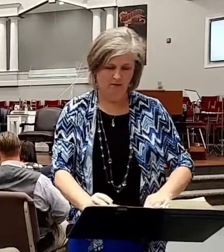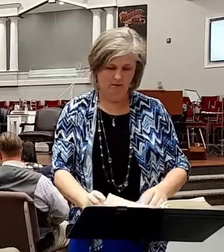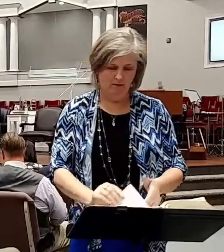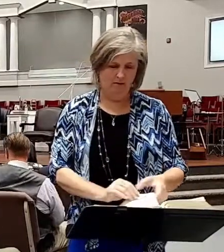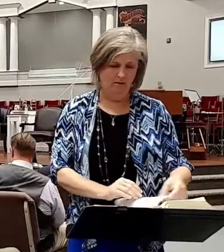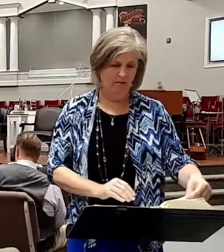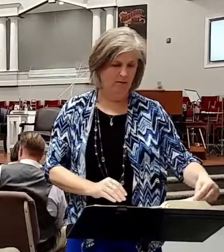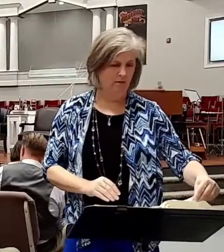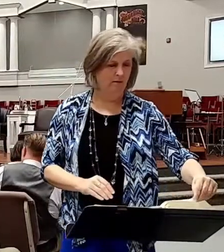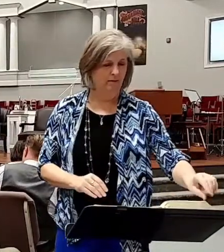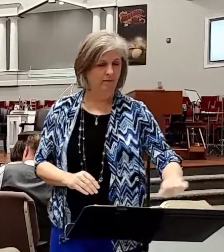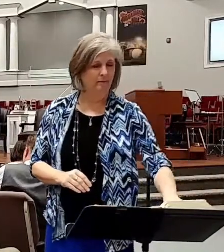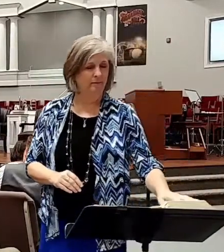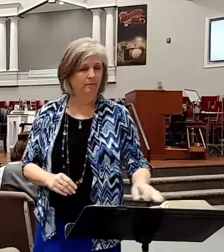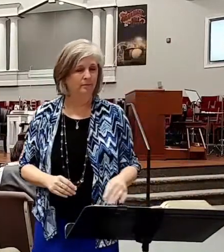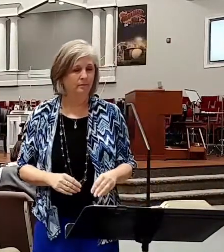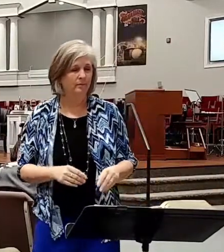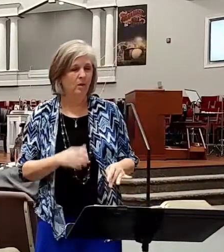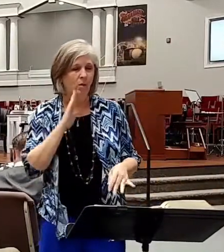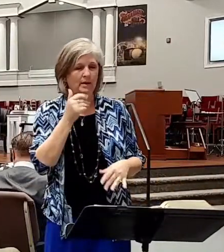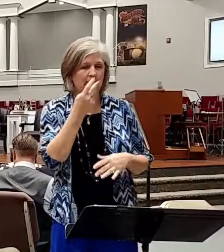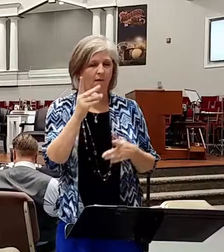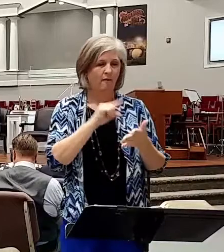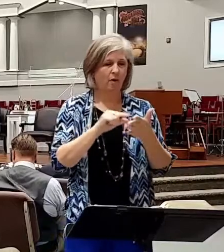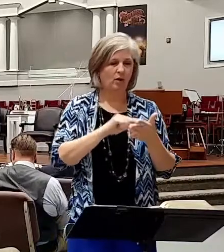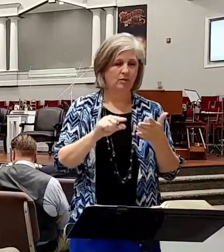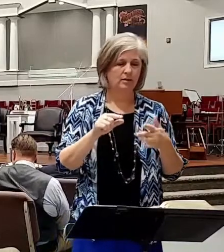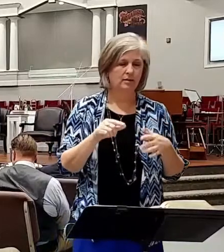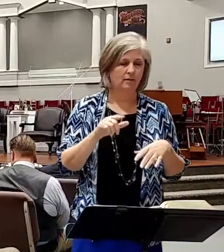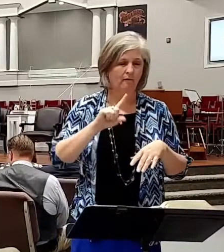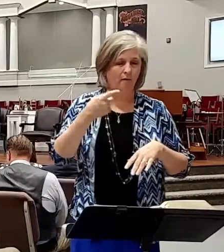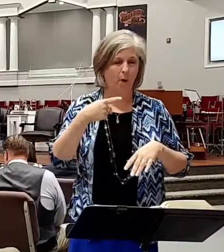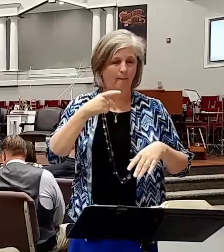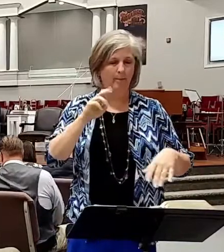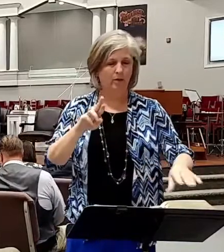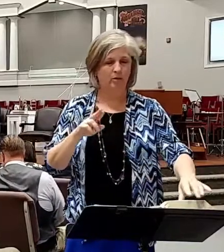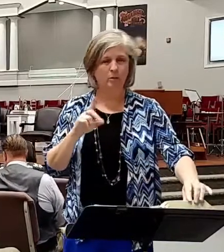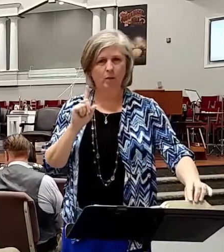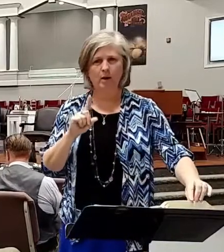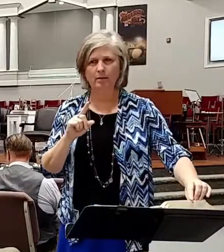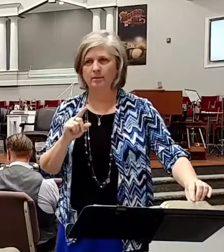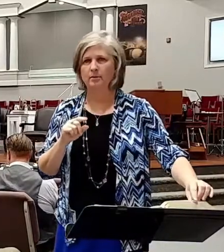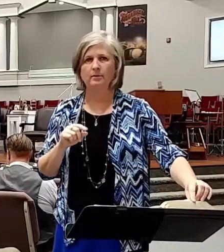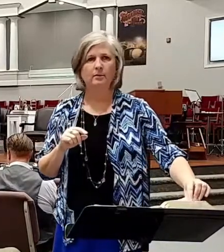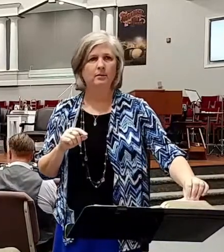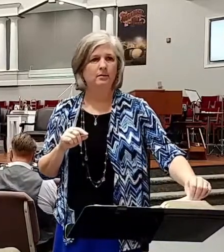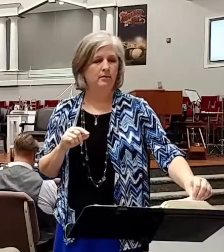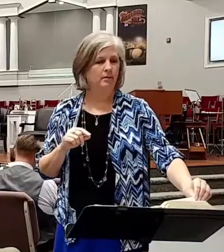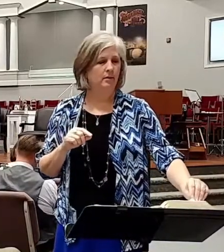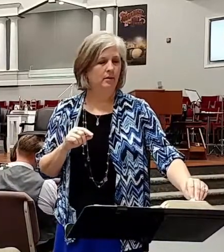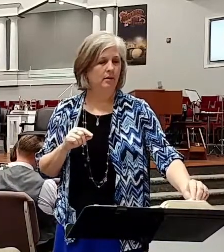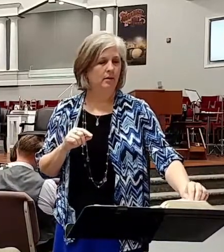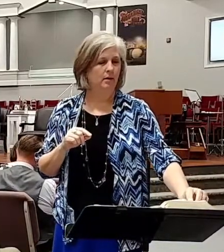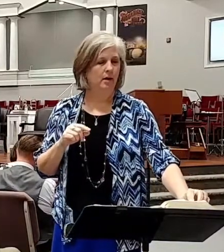So we'll read, I don't know, seven or eight verses of Scripture here. It's a great theme. I know your pastor's brought that to your attention.